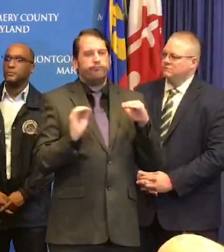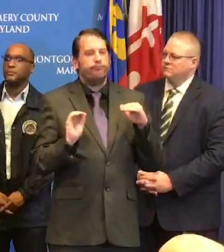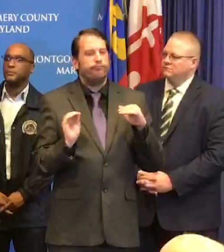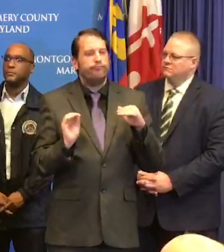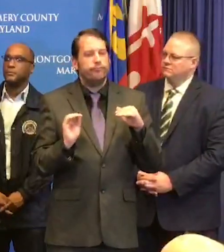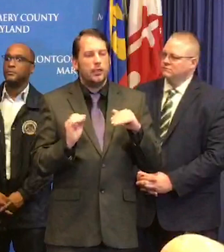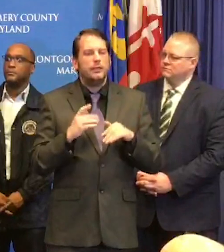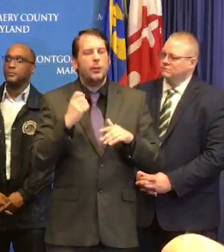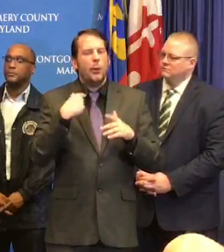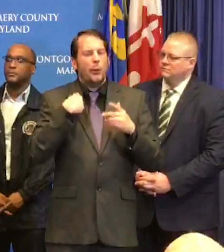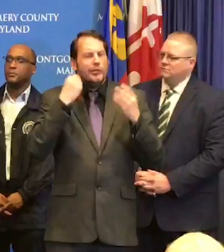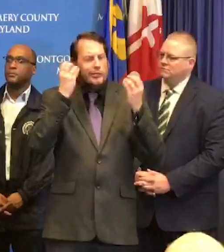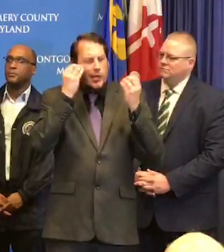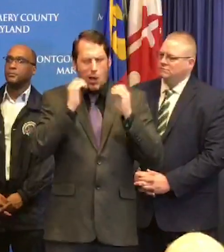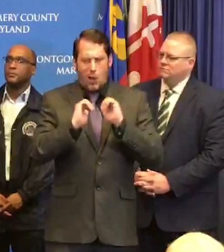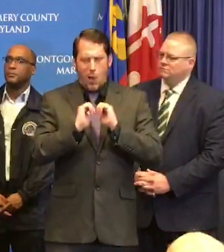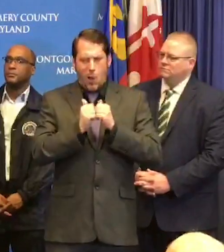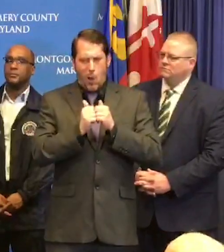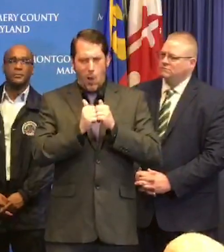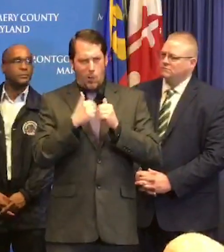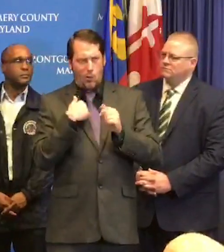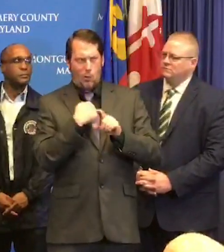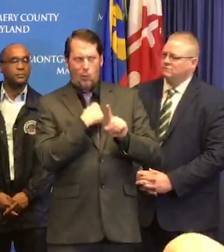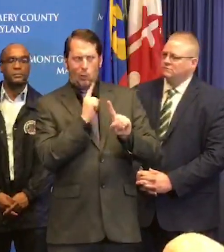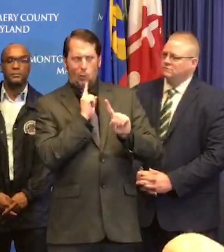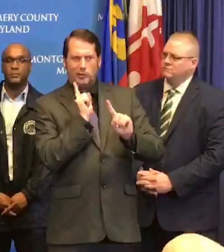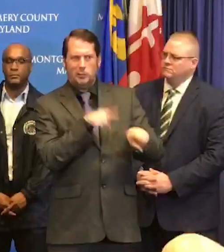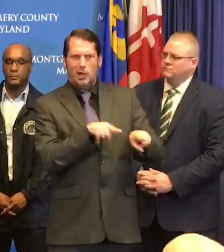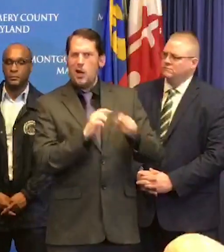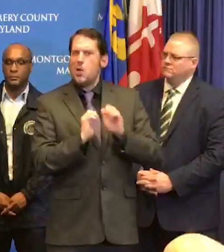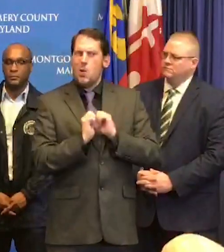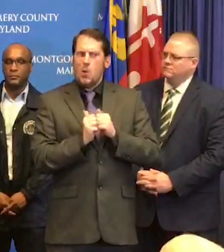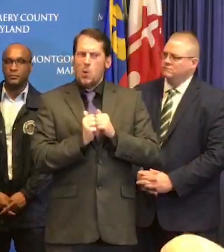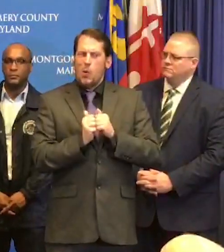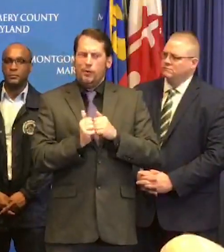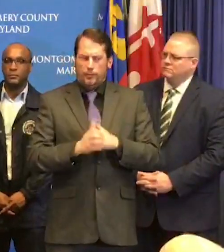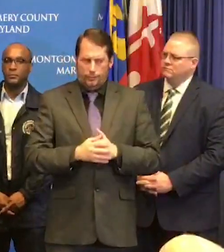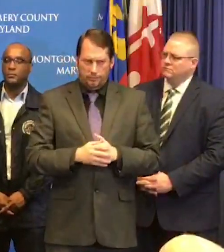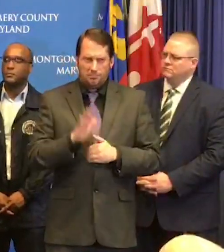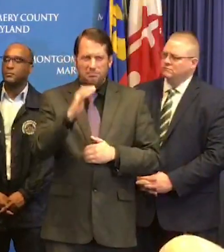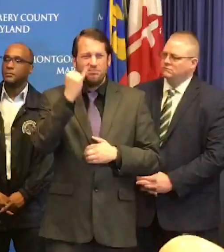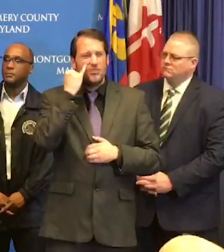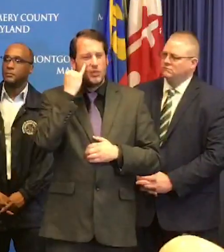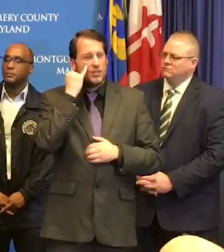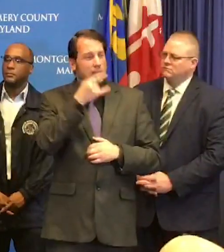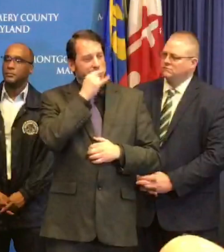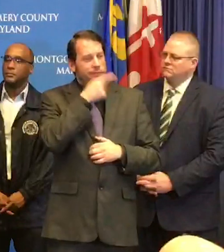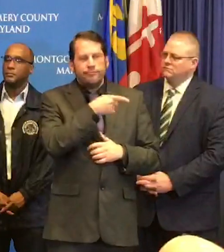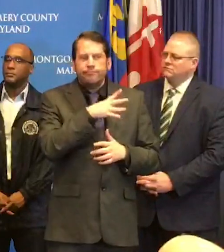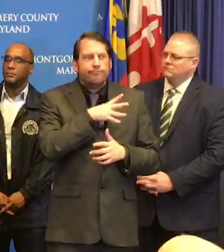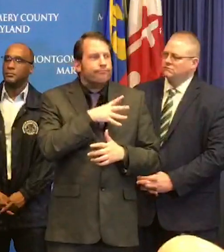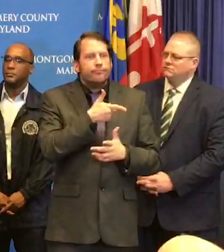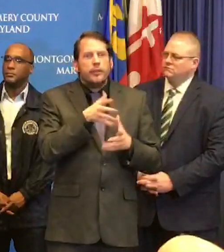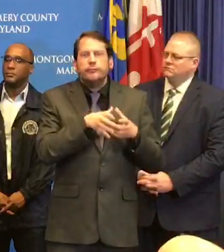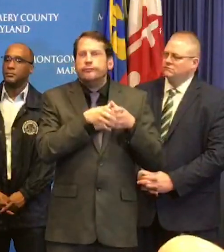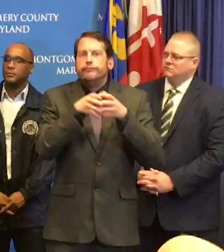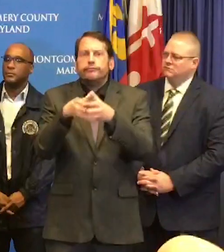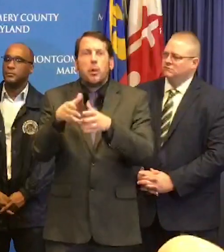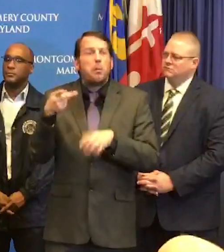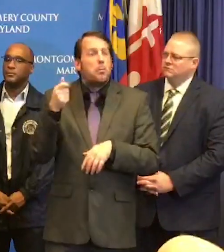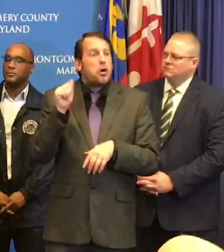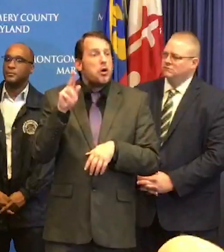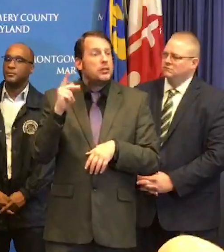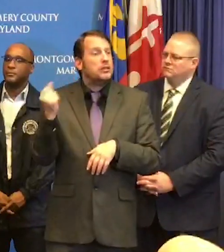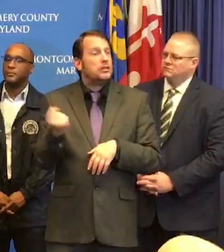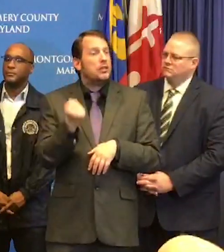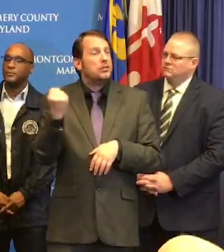response. But if, you know, they can congregate in parks and other places on Saturday and Sunday. So I don't know if I've got